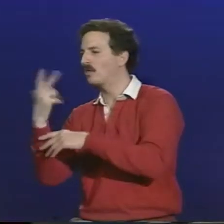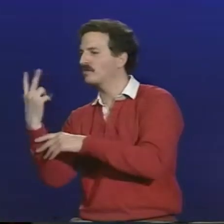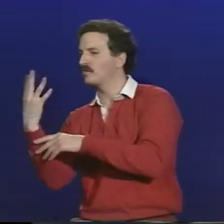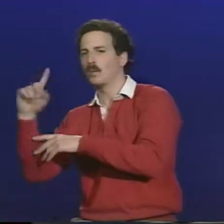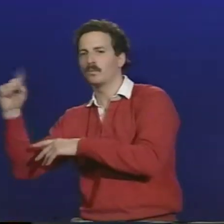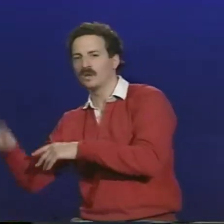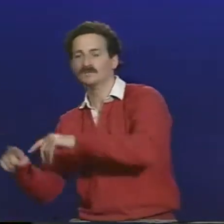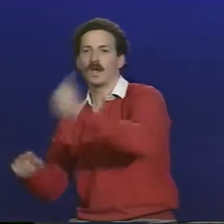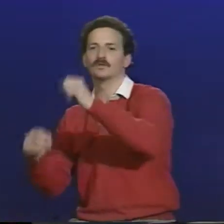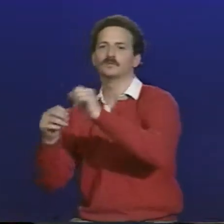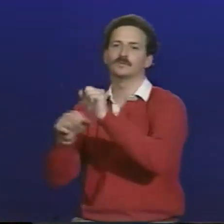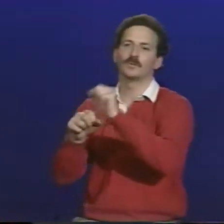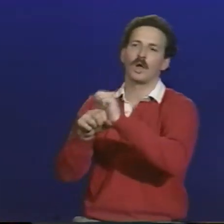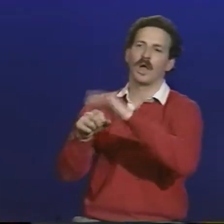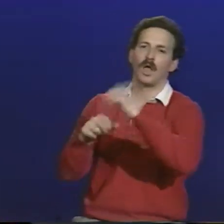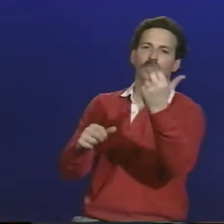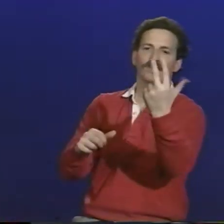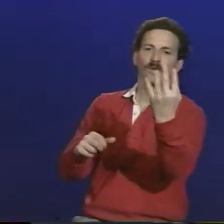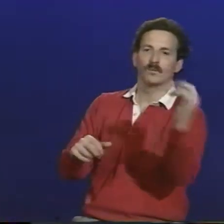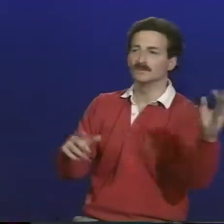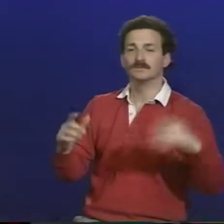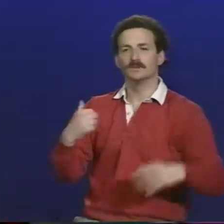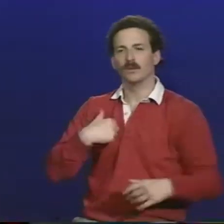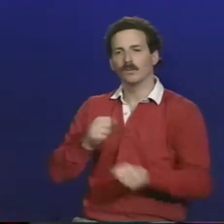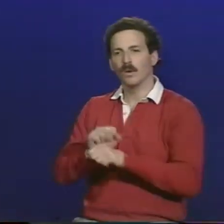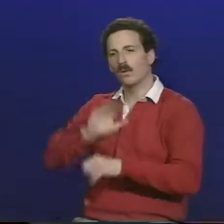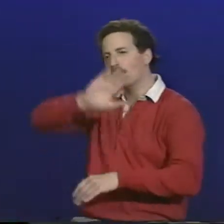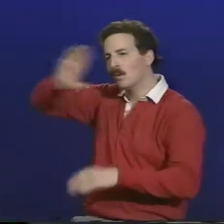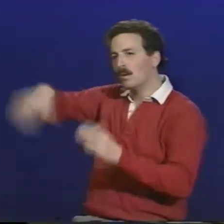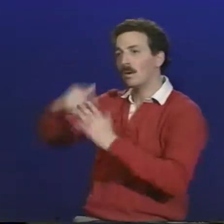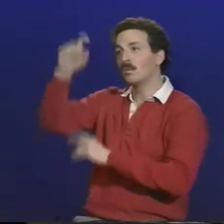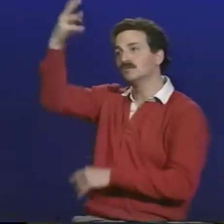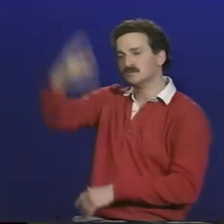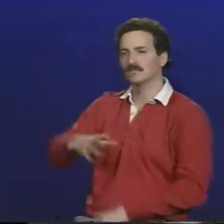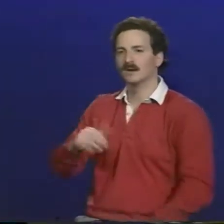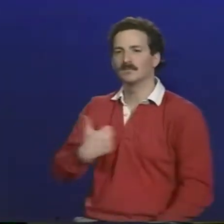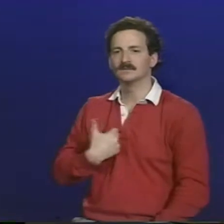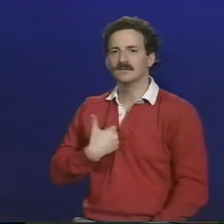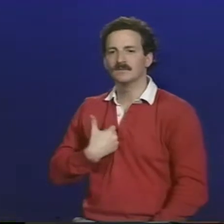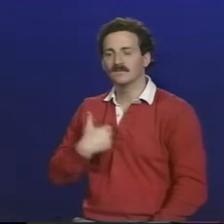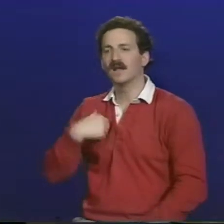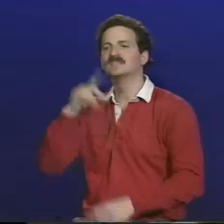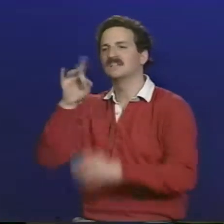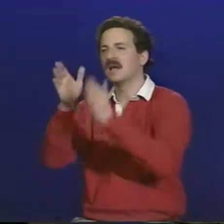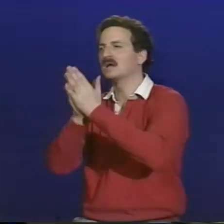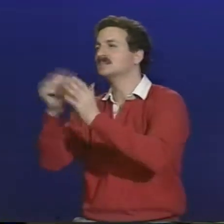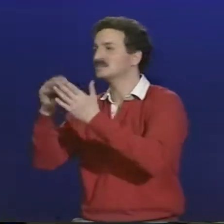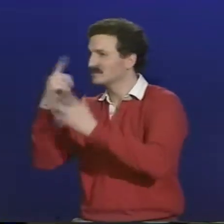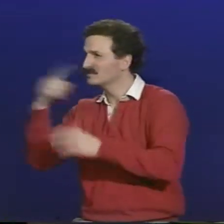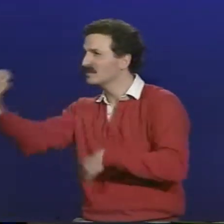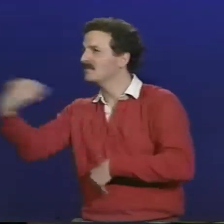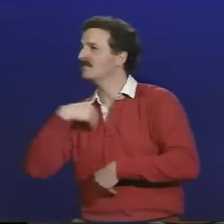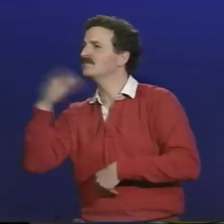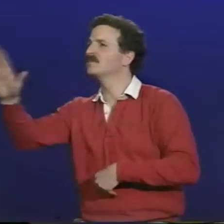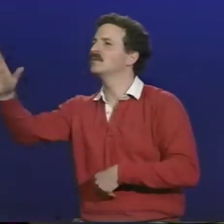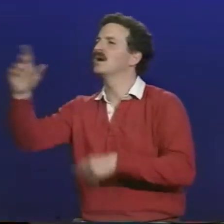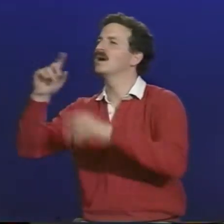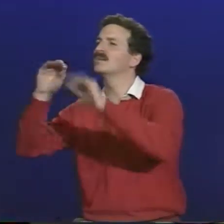time for the comprehensive exams. So you'd have half the group maybe handle half of the comp questions and the other half deal with the other half of the comp